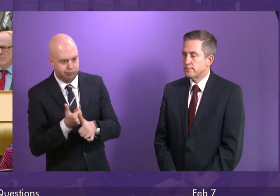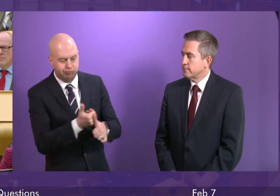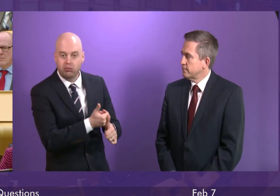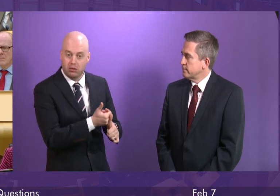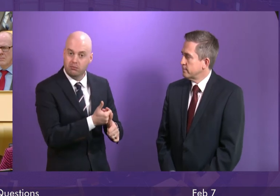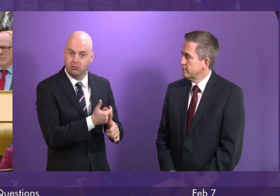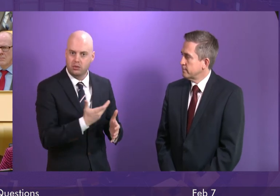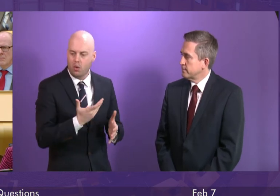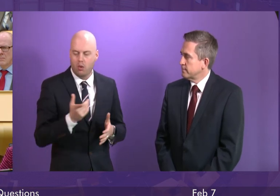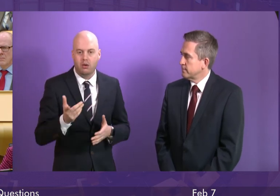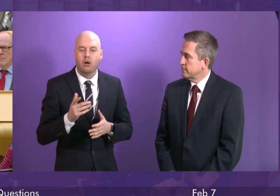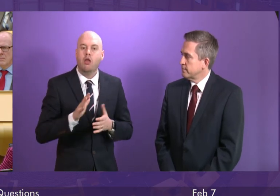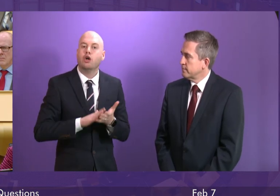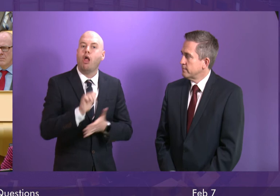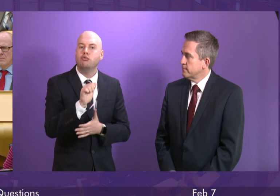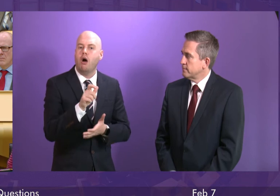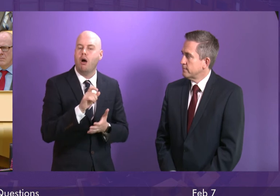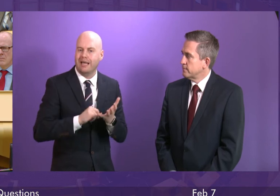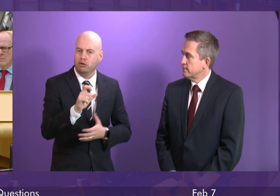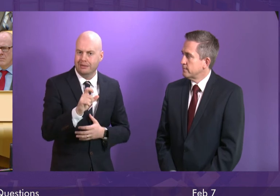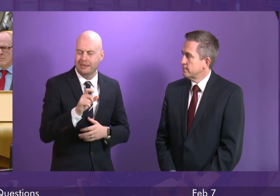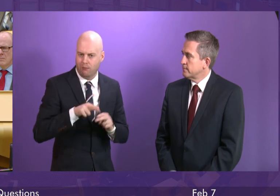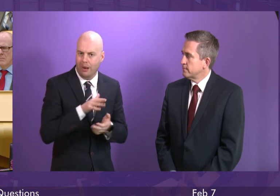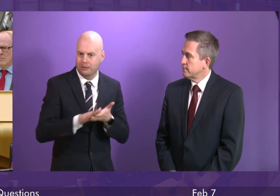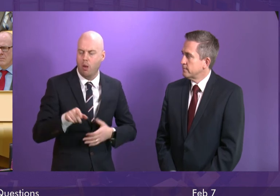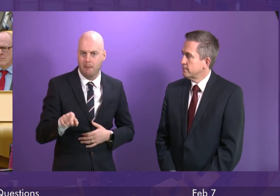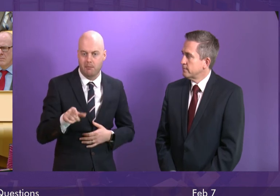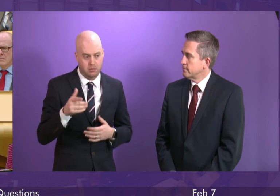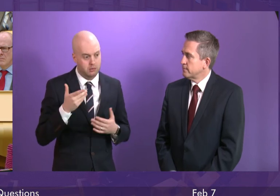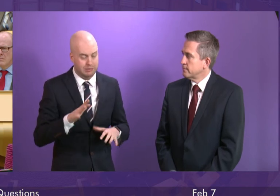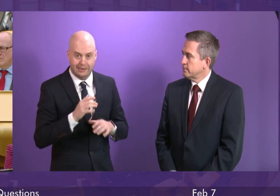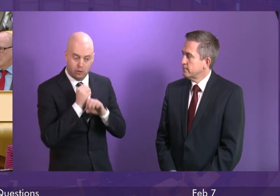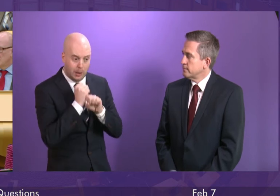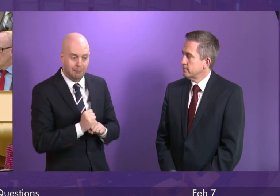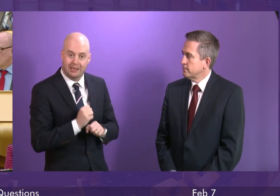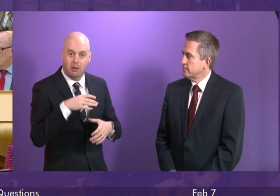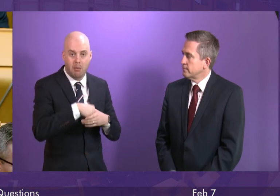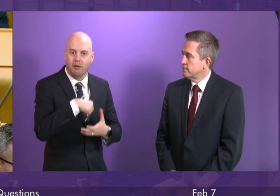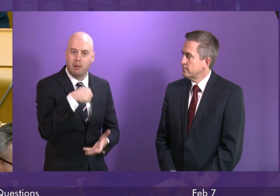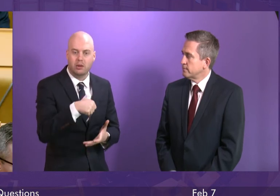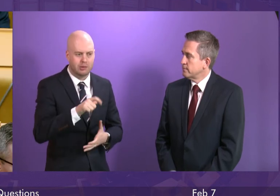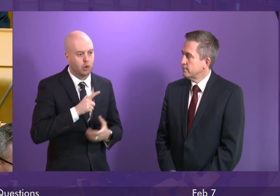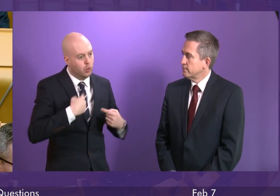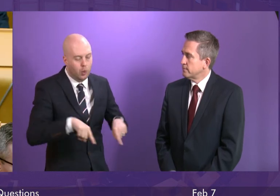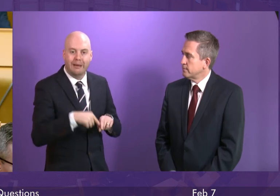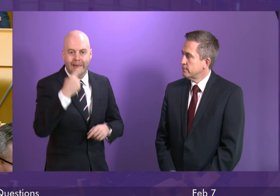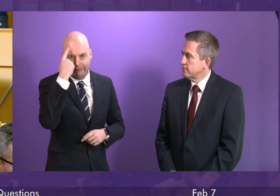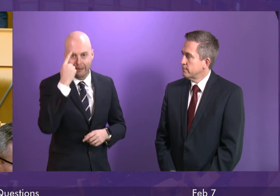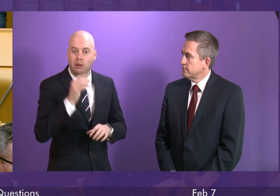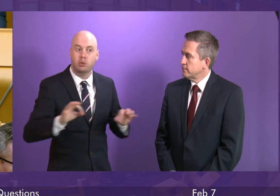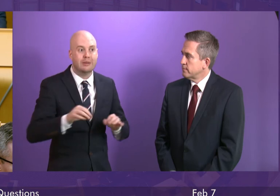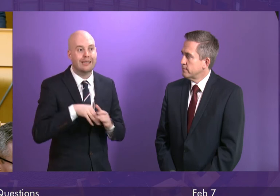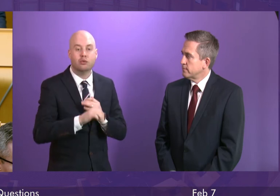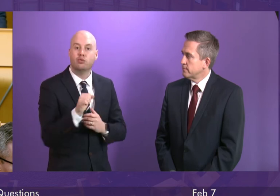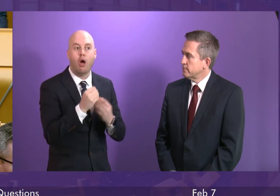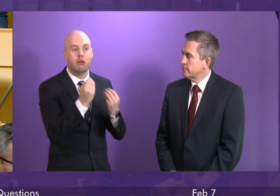Secretary Fiona Hislop has maintained as budget commitments because of the importance we attach to music tuition within Scotland.